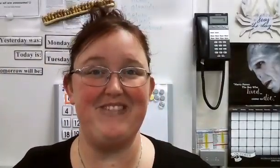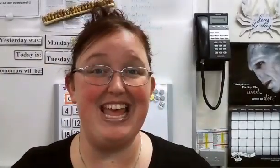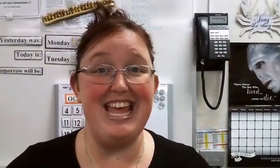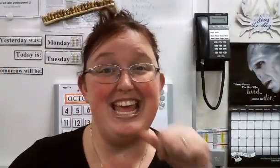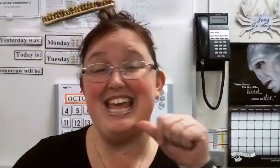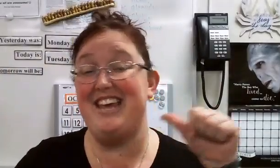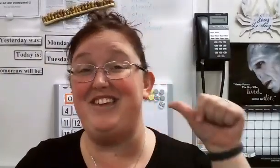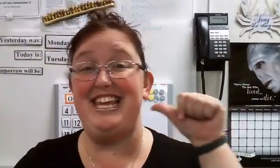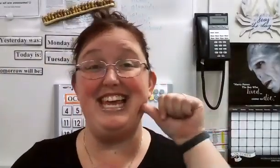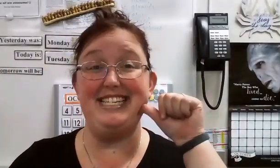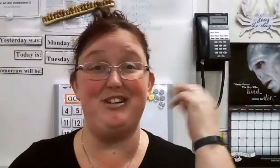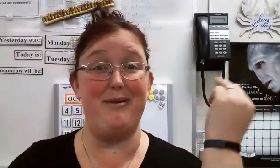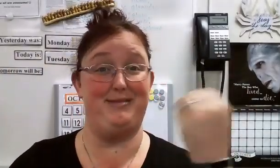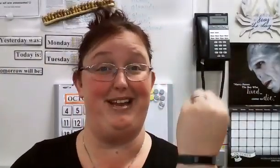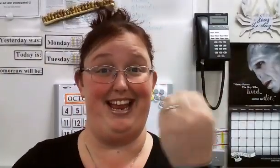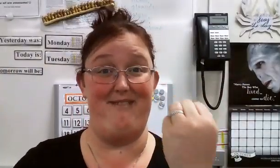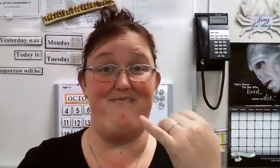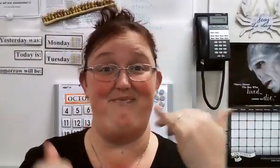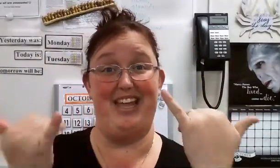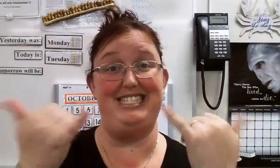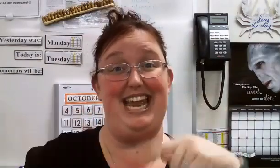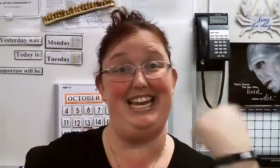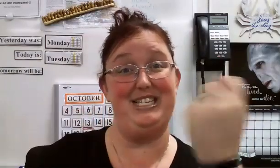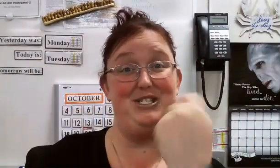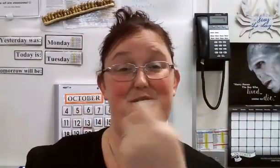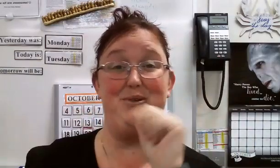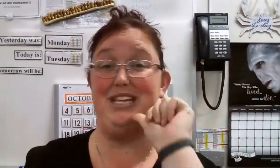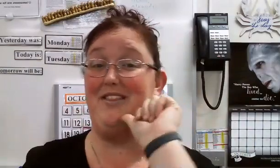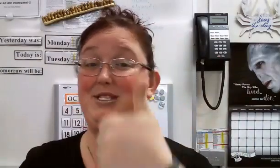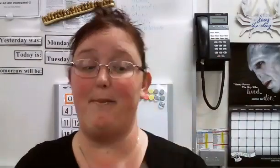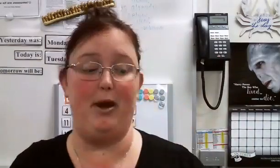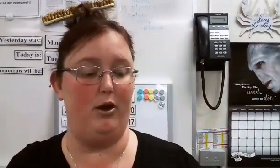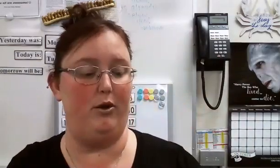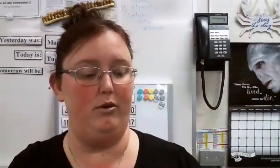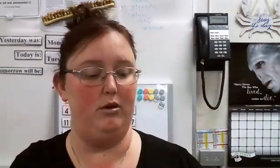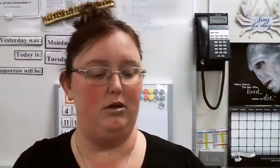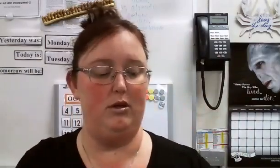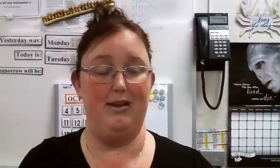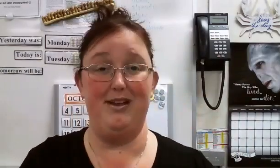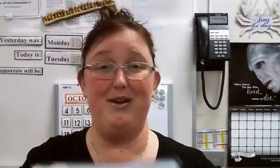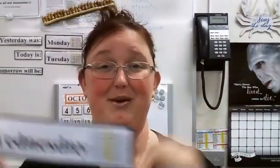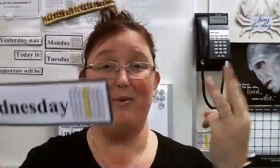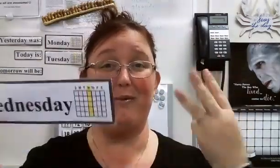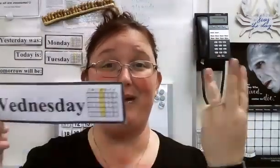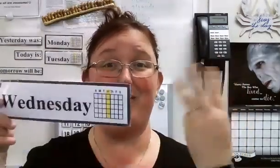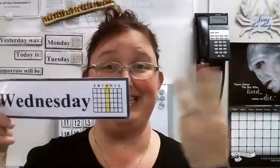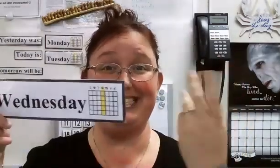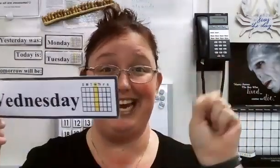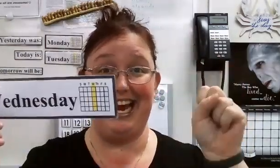If yesterday was Monday and today is Tuesday, then tomorrow will be Wednesday. Okay,